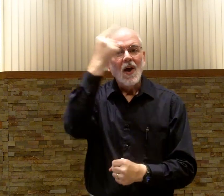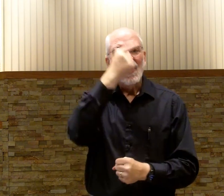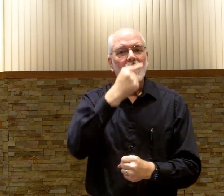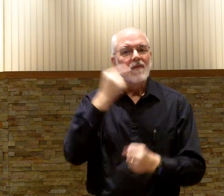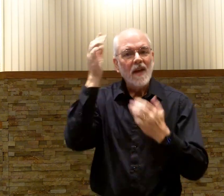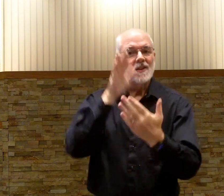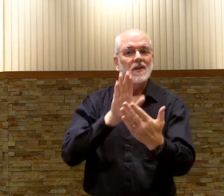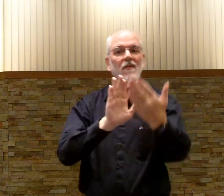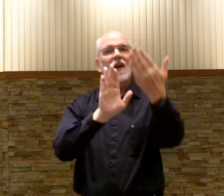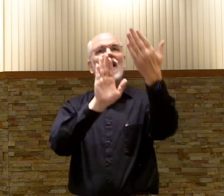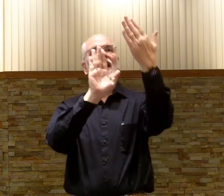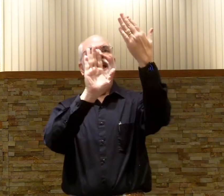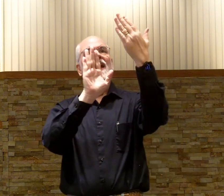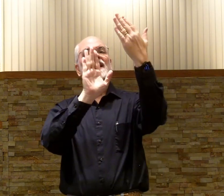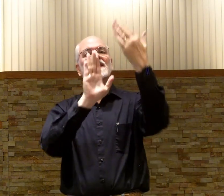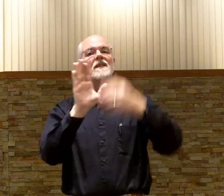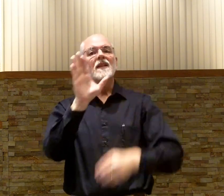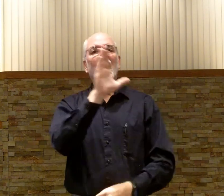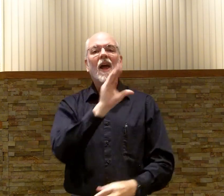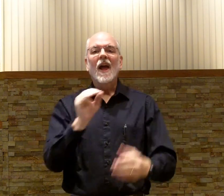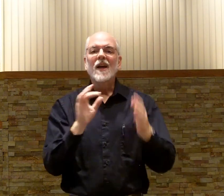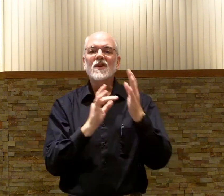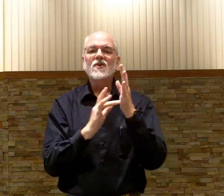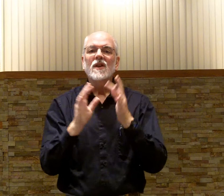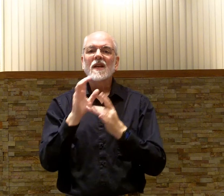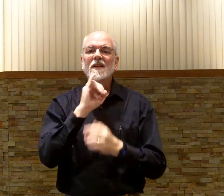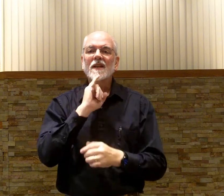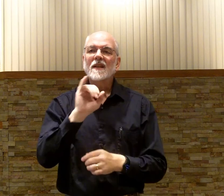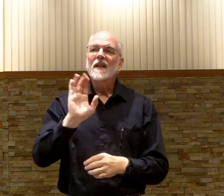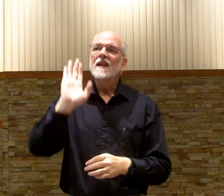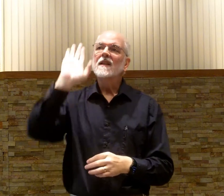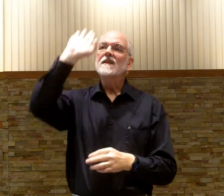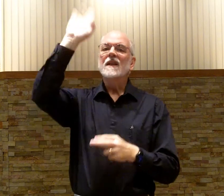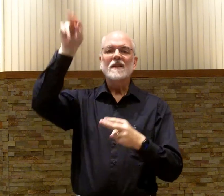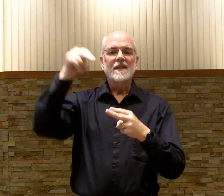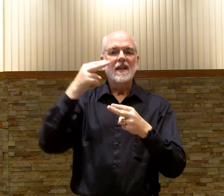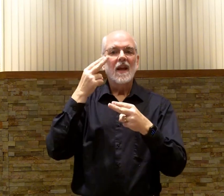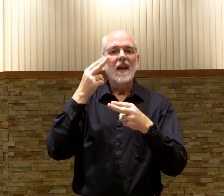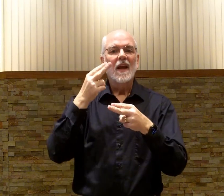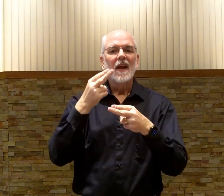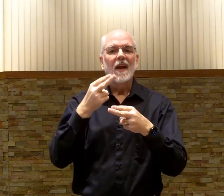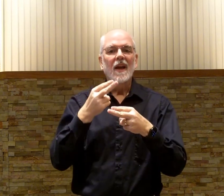face to face And Jesus is his name